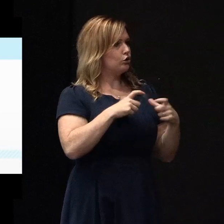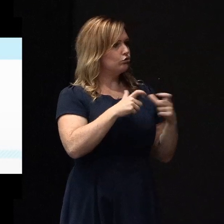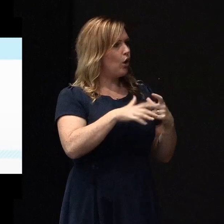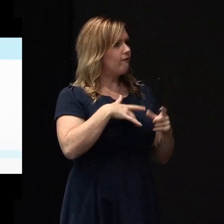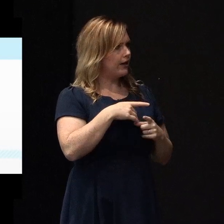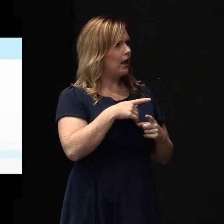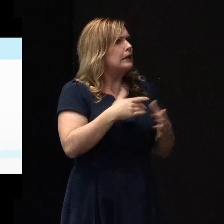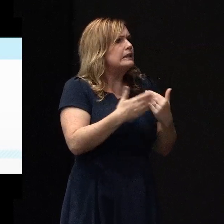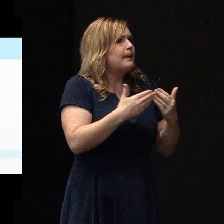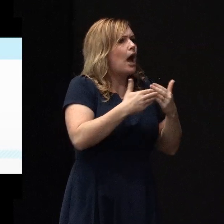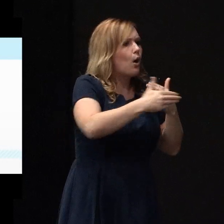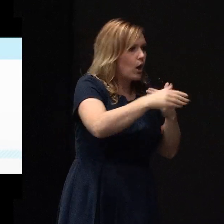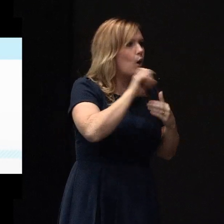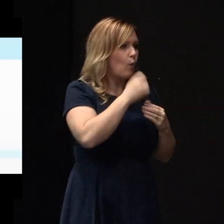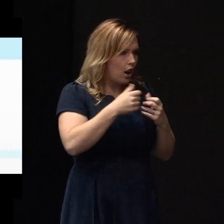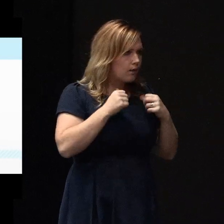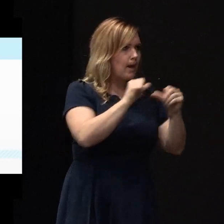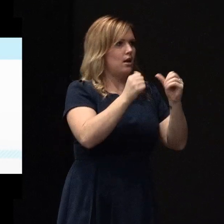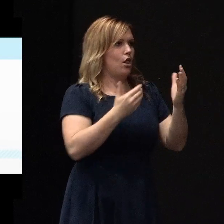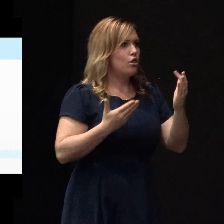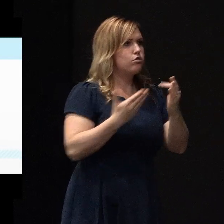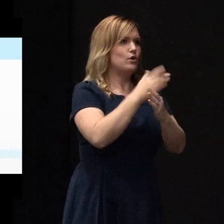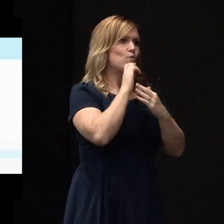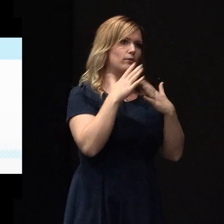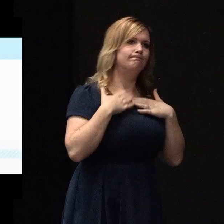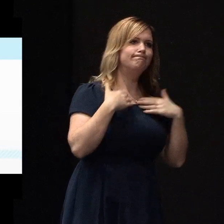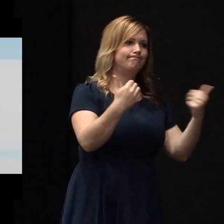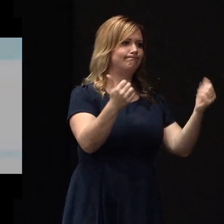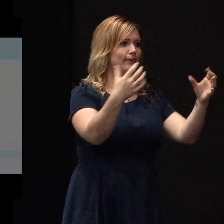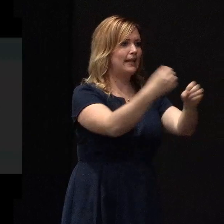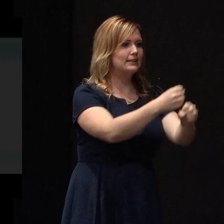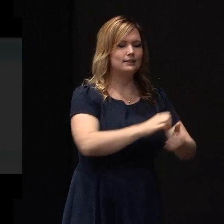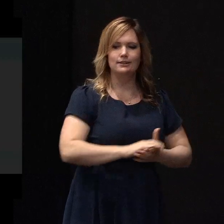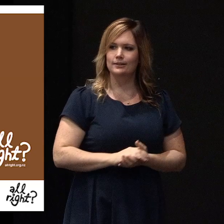we will get through it. And there will be an end in sight.